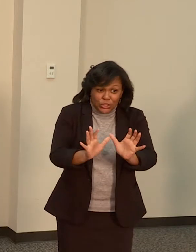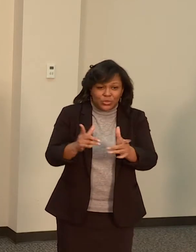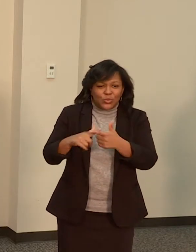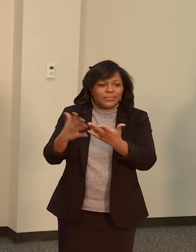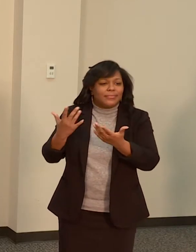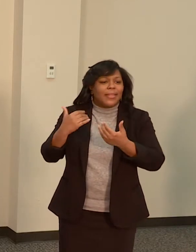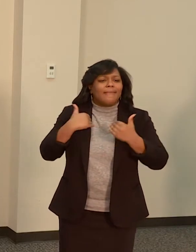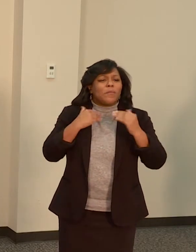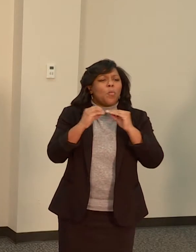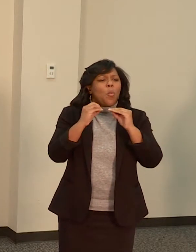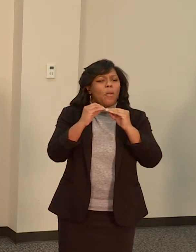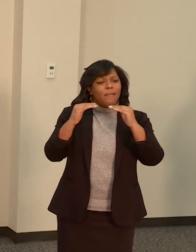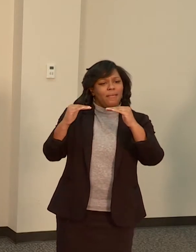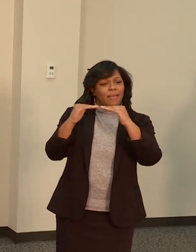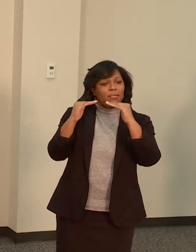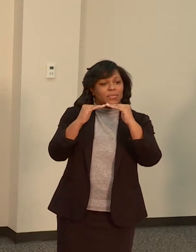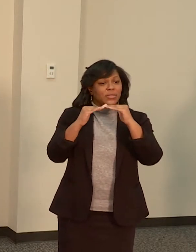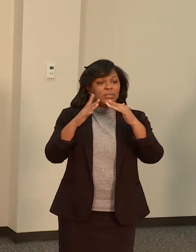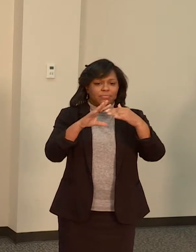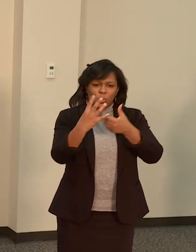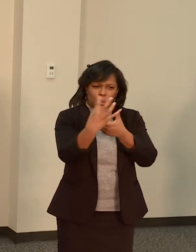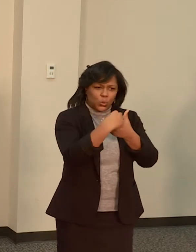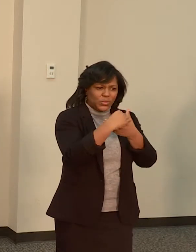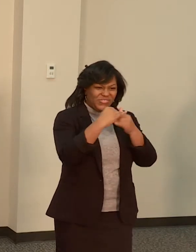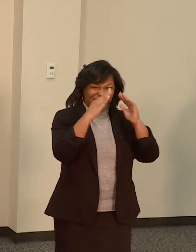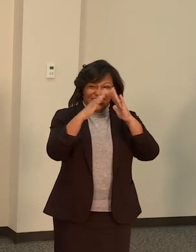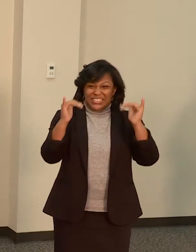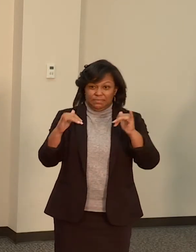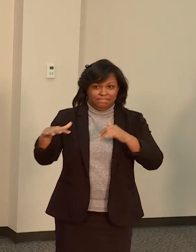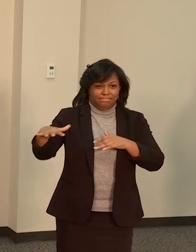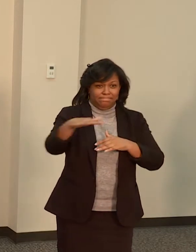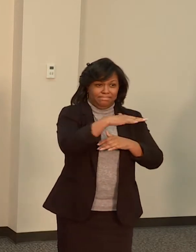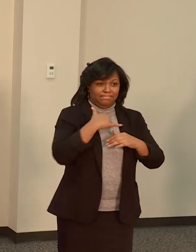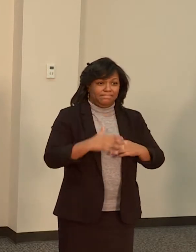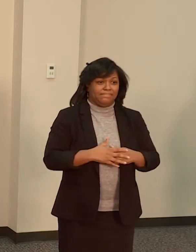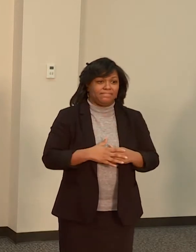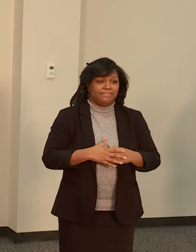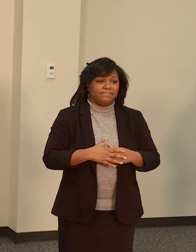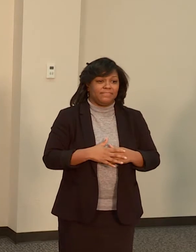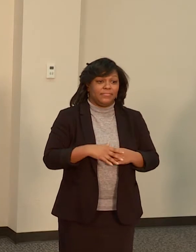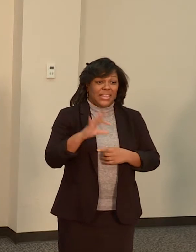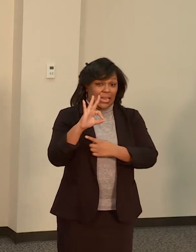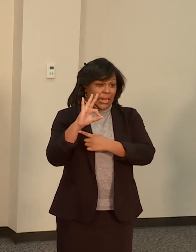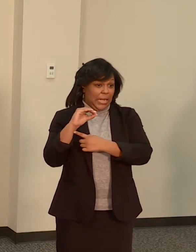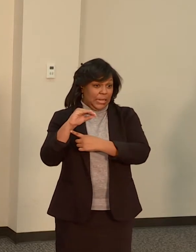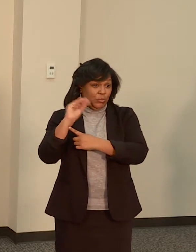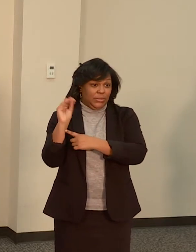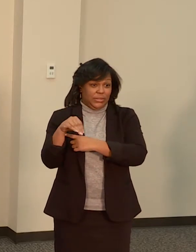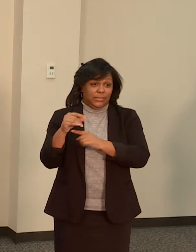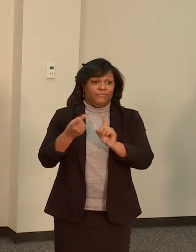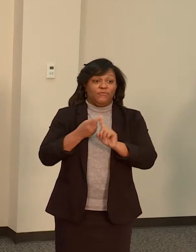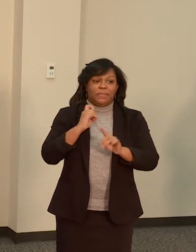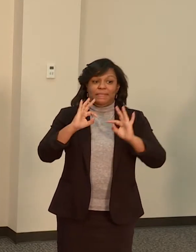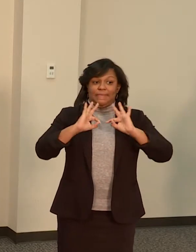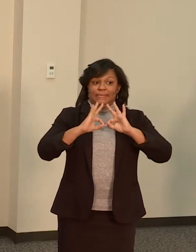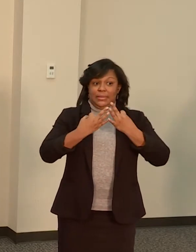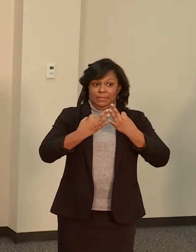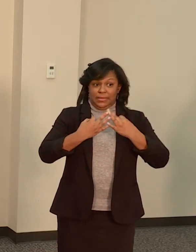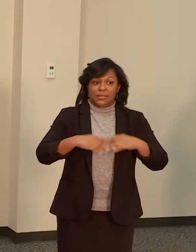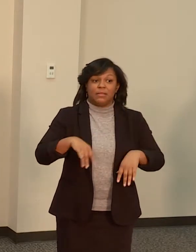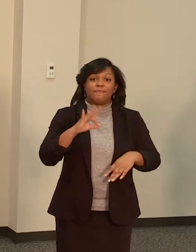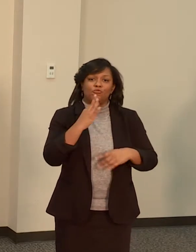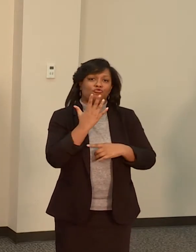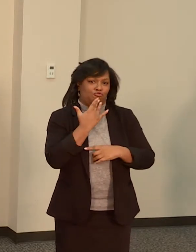inclusive city, with over 90% of the participation coming from families of color. Over 90%